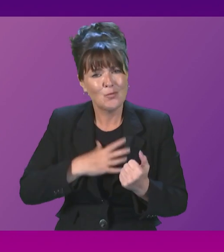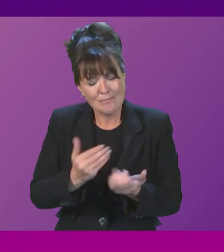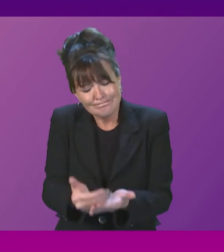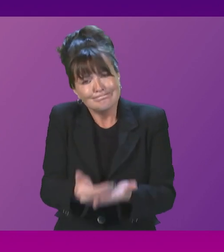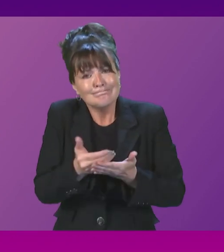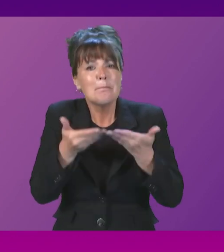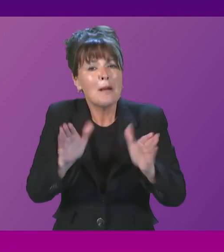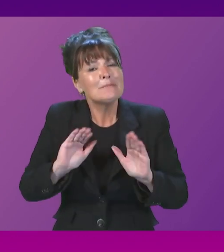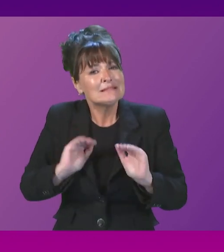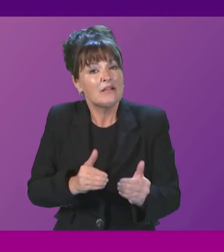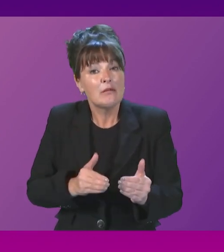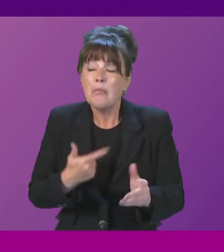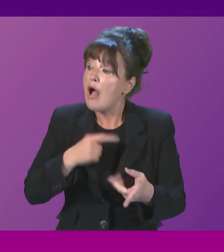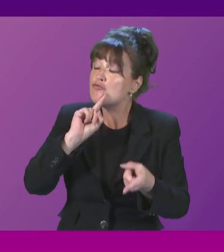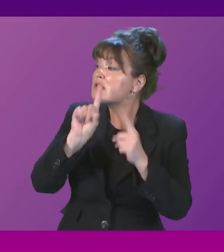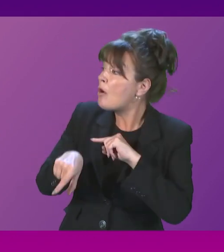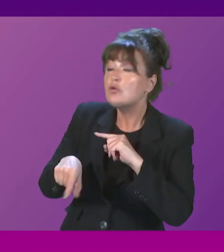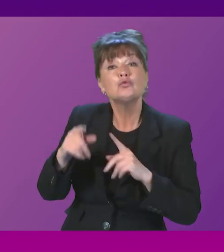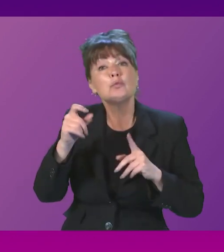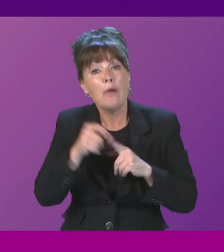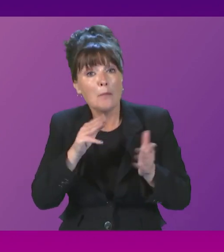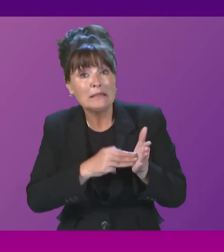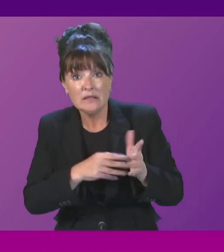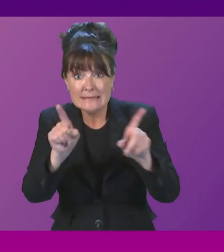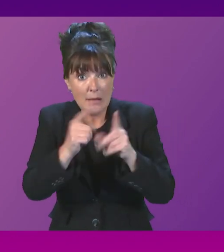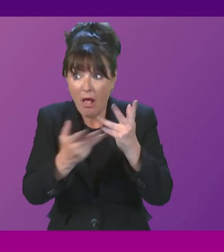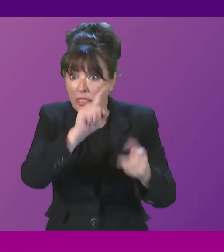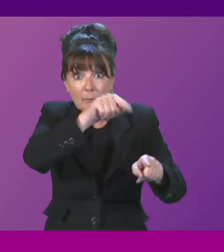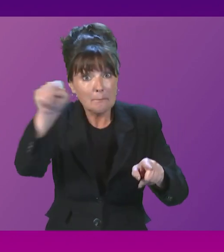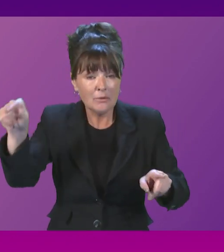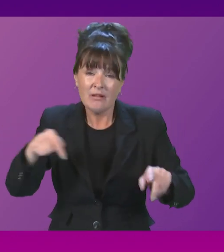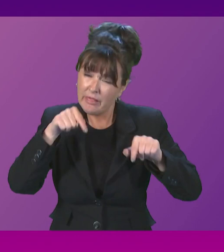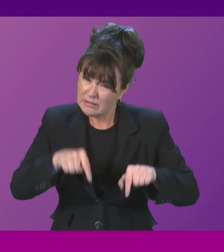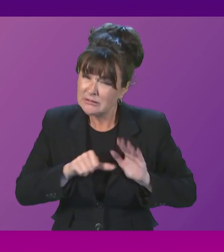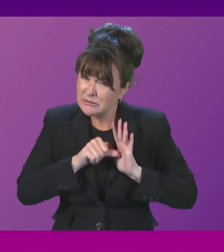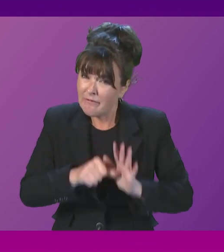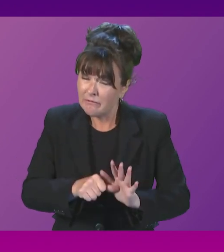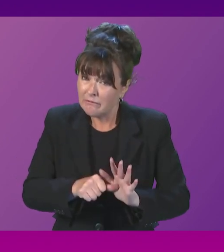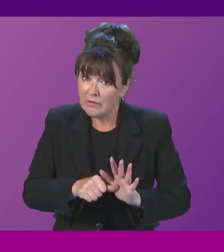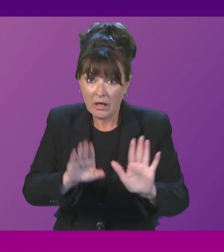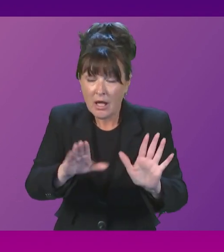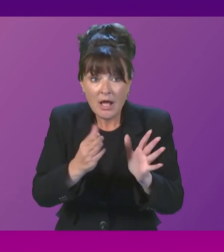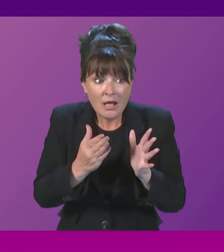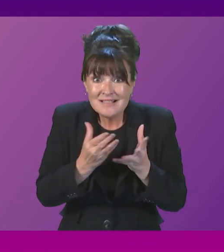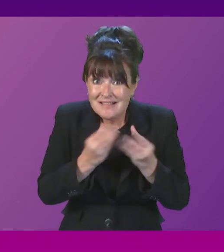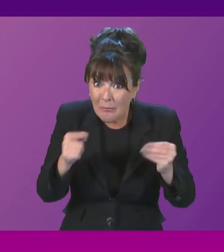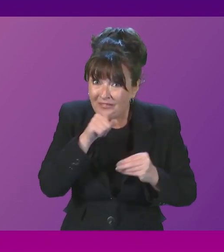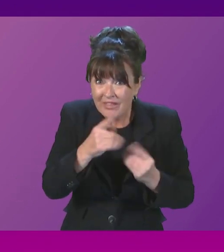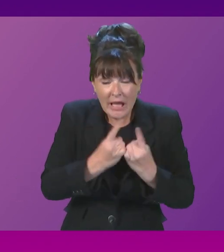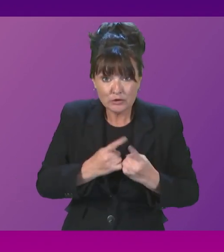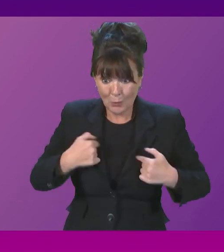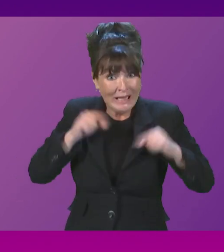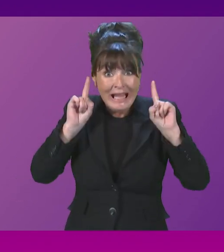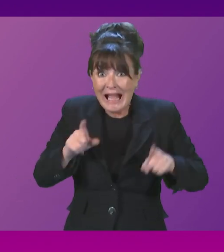Paulie McNeill, as I would say to any member across this chamber, in these really tough times, many of which are completely beyond the control of this